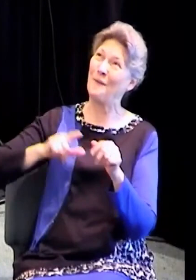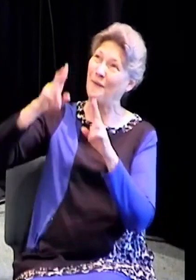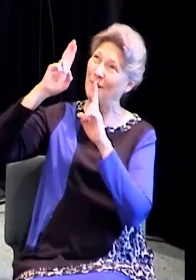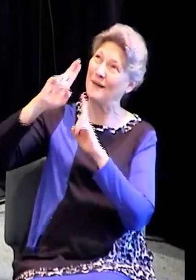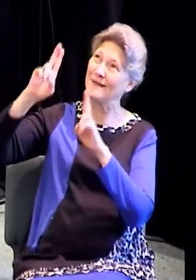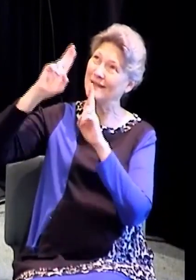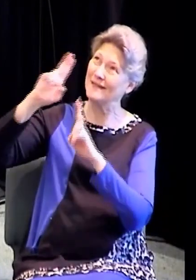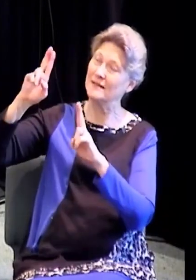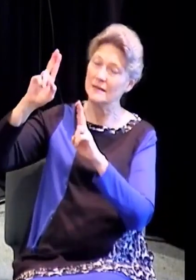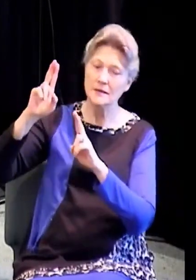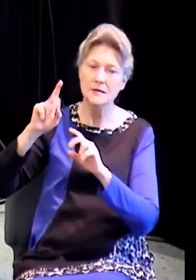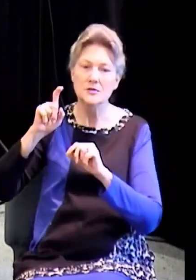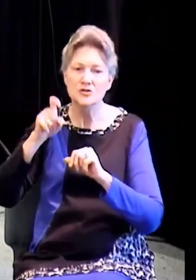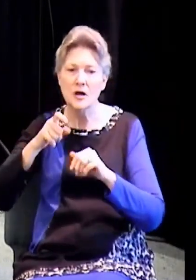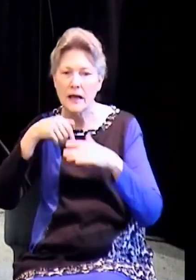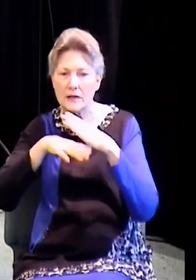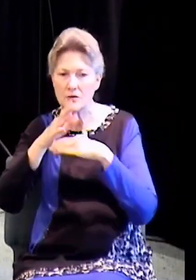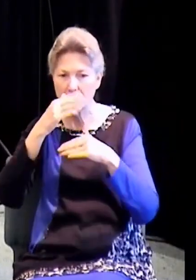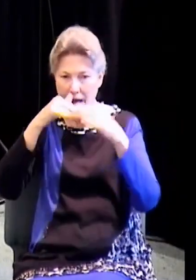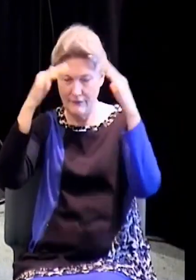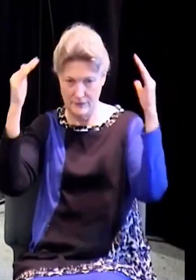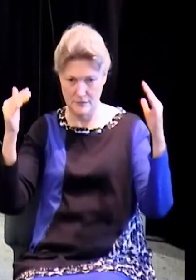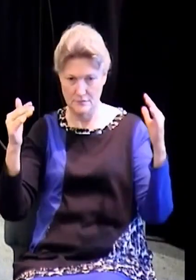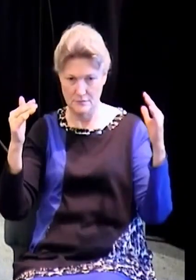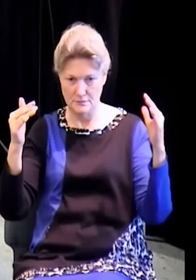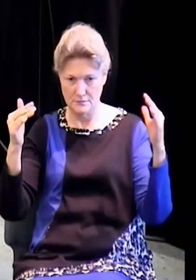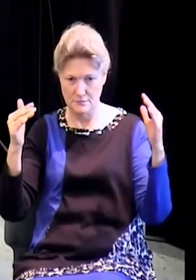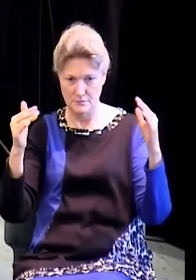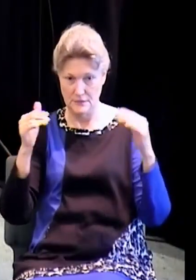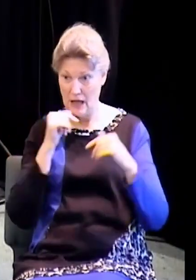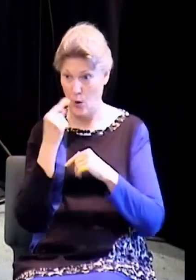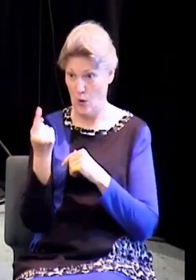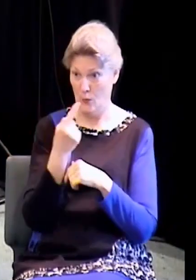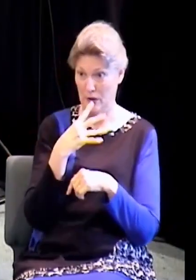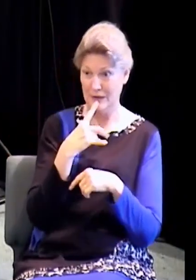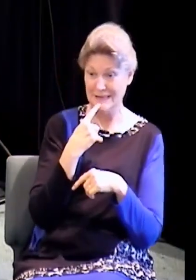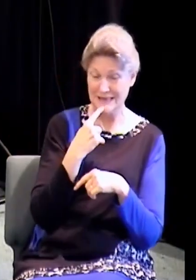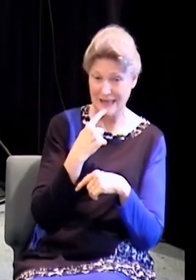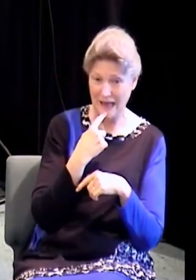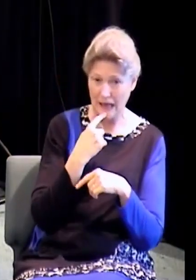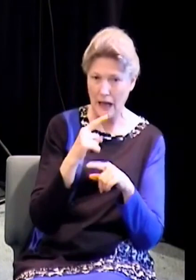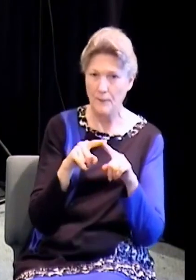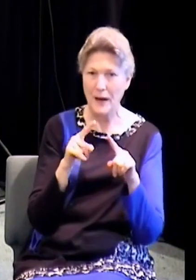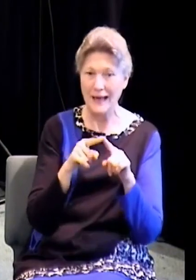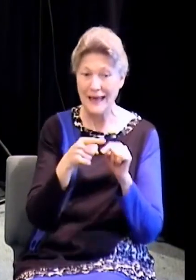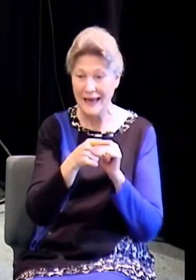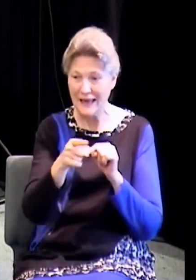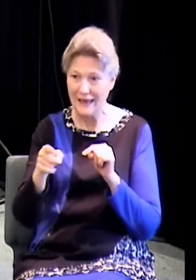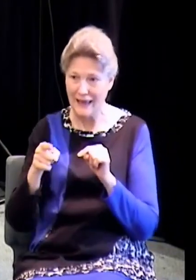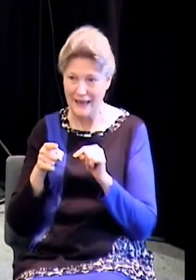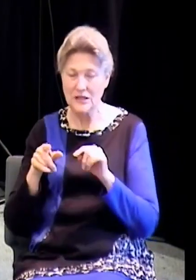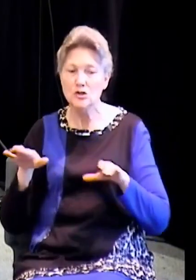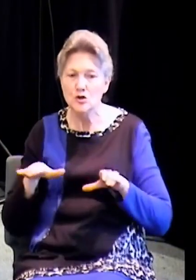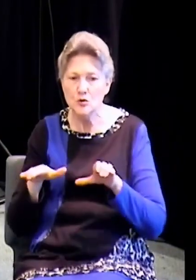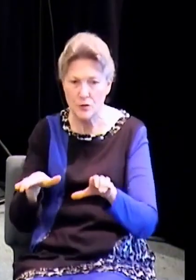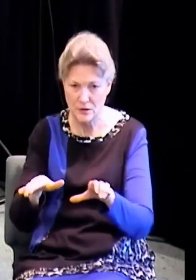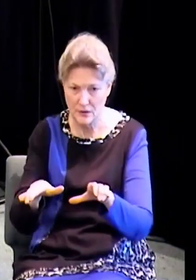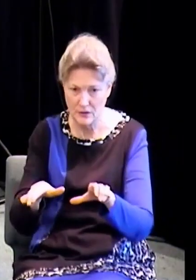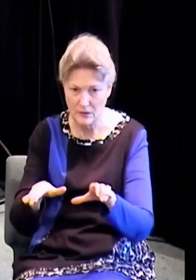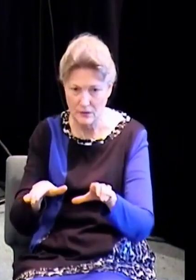So it's not just what you say that makes a difference. It said, but he that doeth the will of my Father,